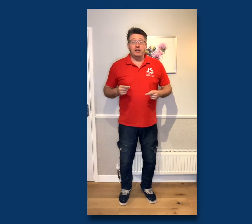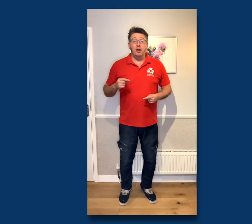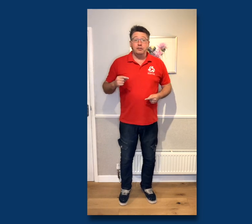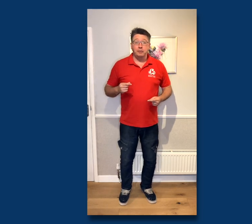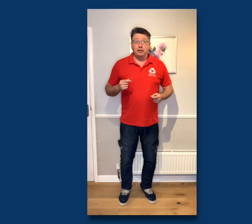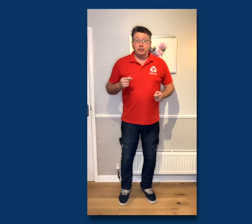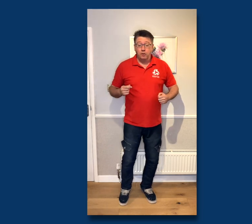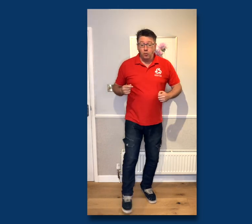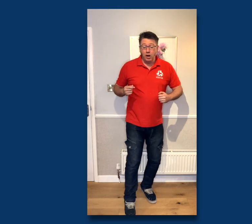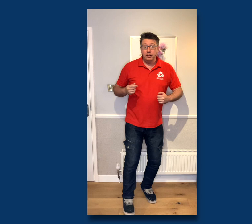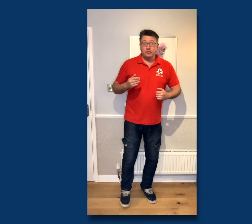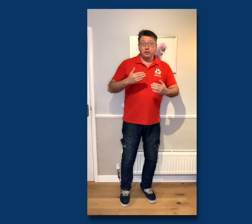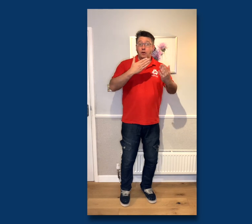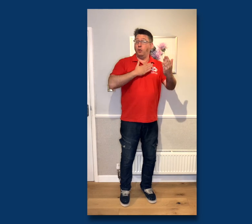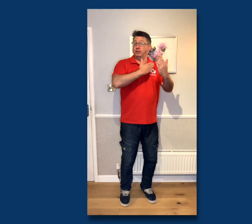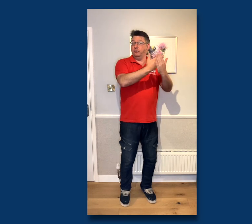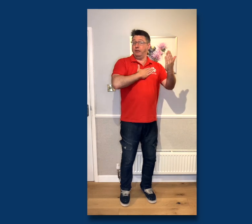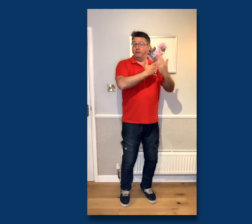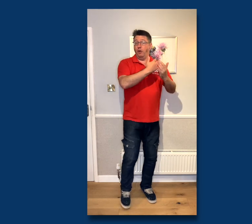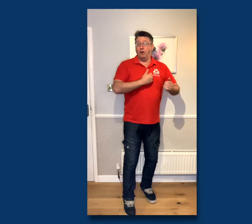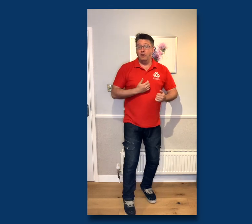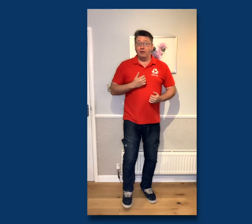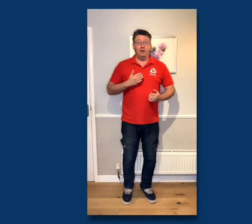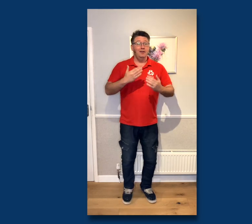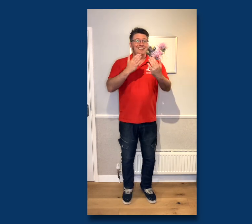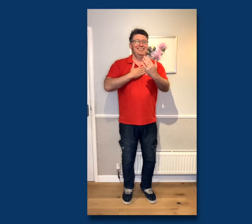Let's give it a go So we're going to do one, two, one, two, three